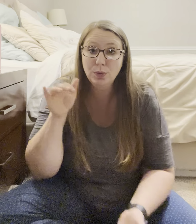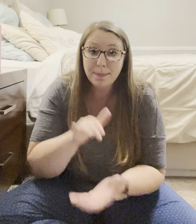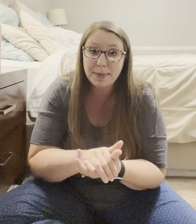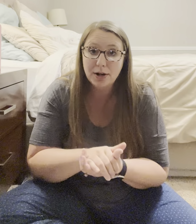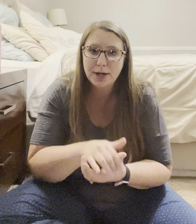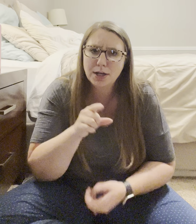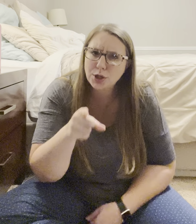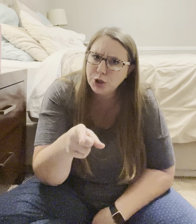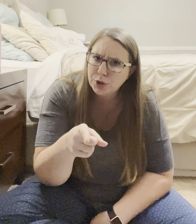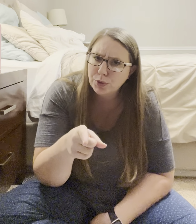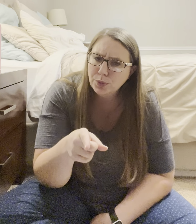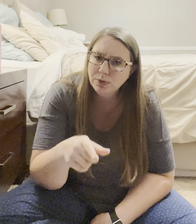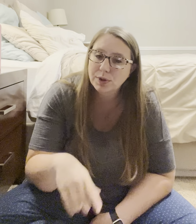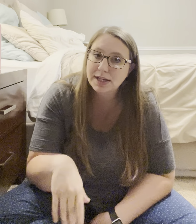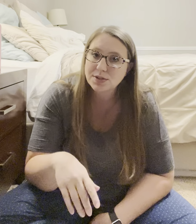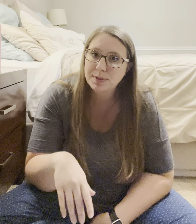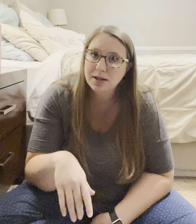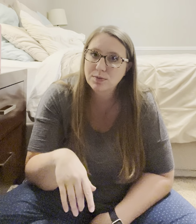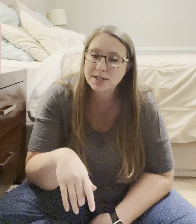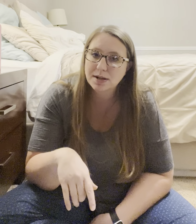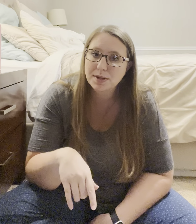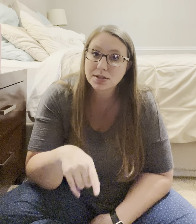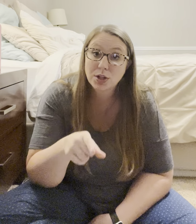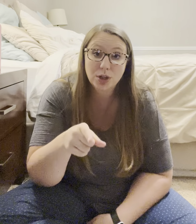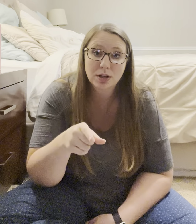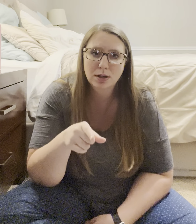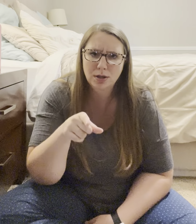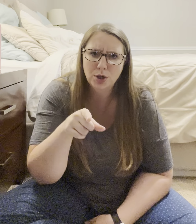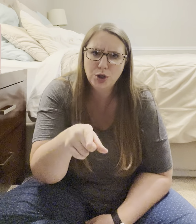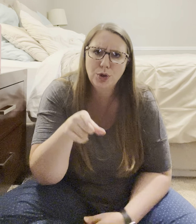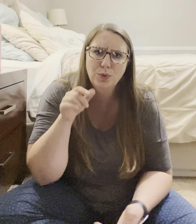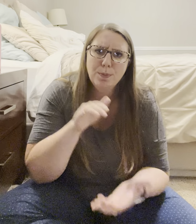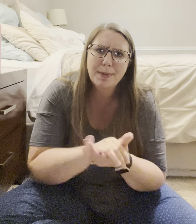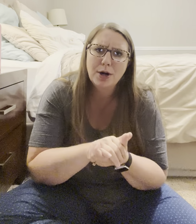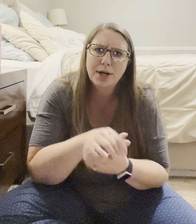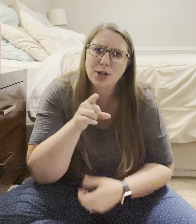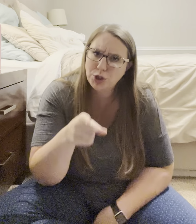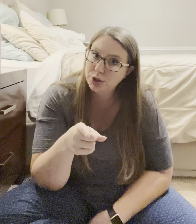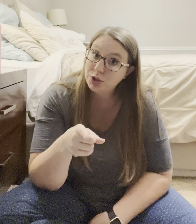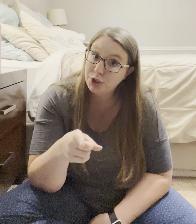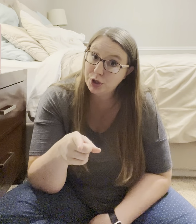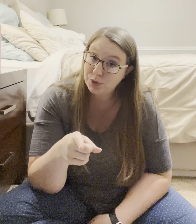married you. guess it would be it. Raised eyebrows. You married you.